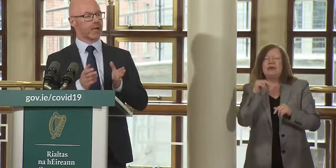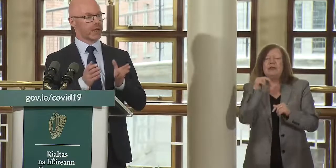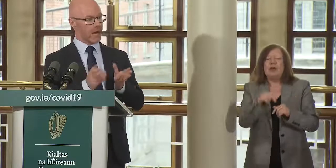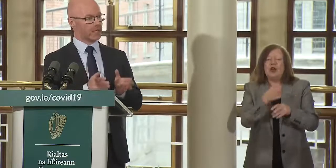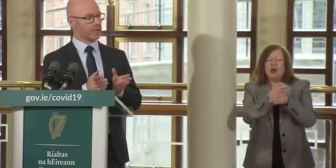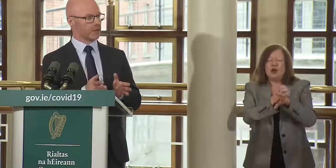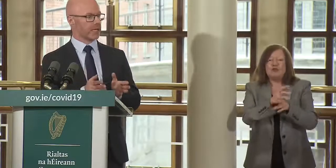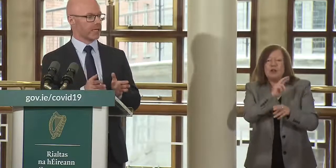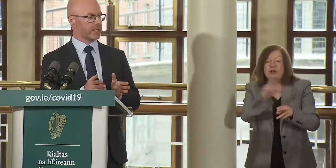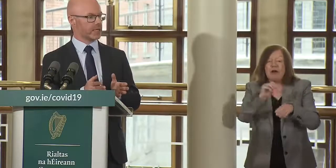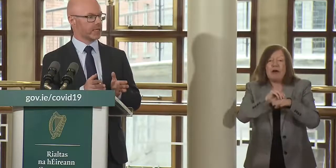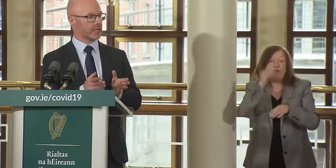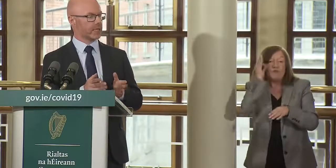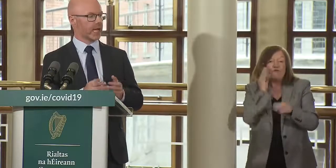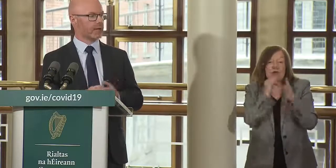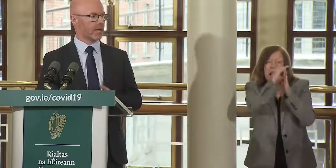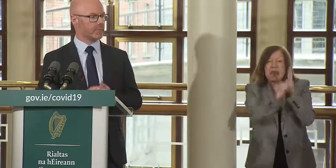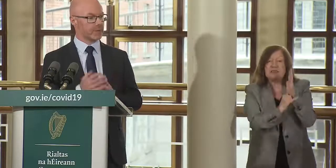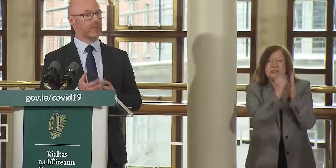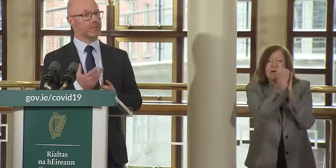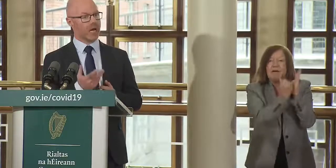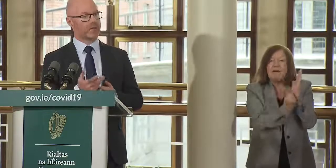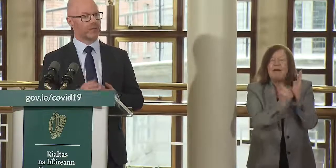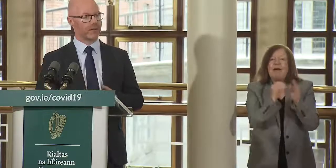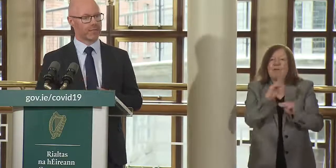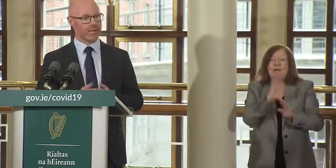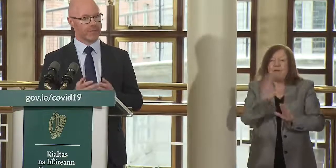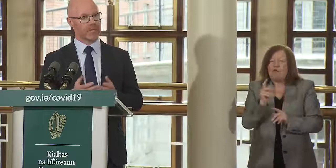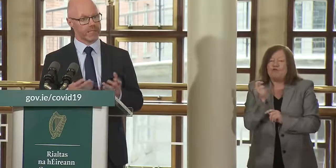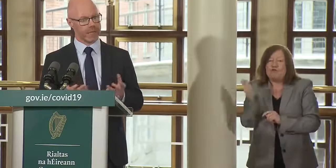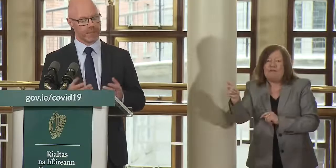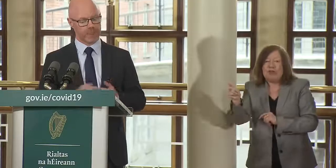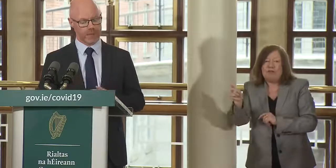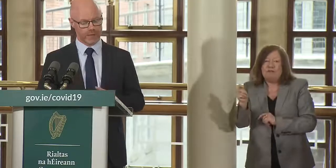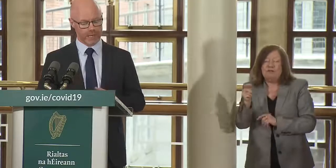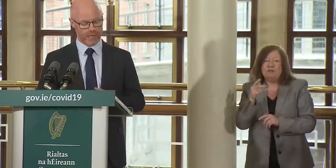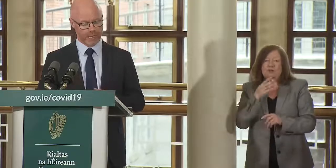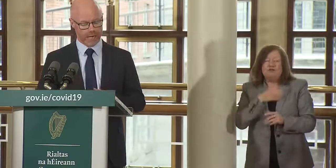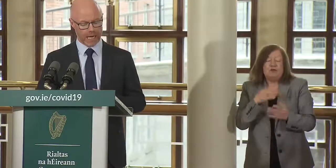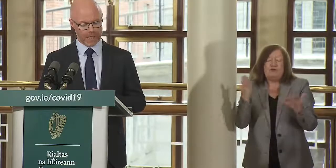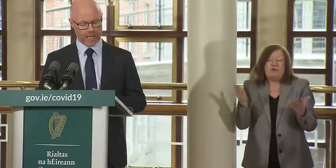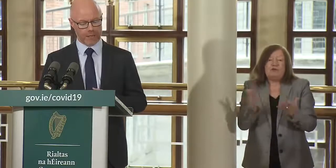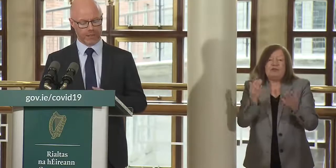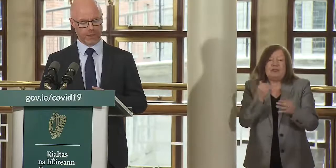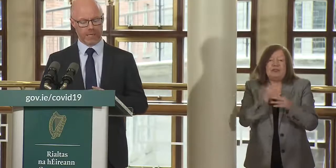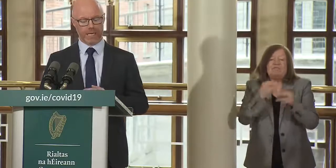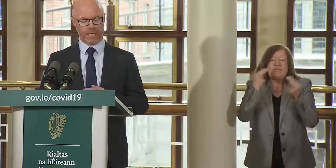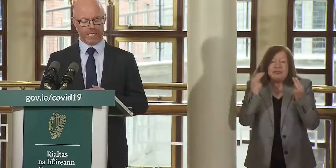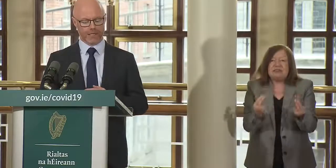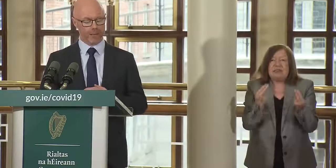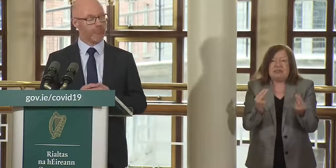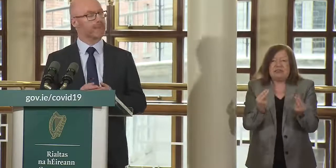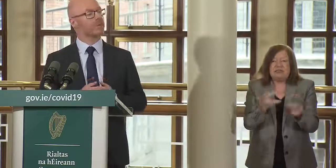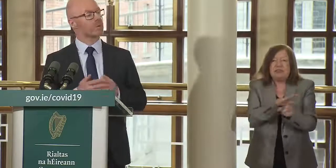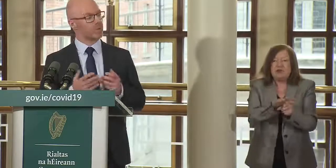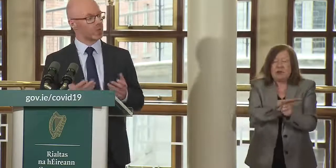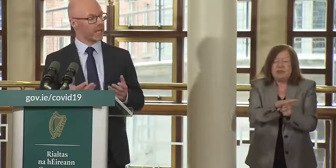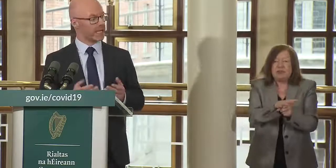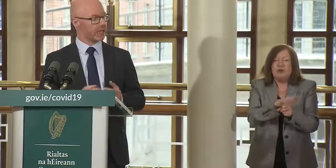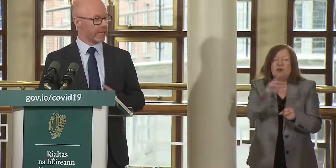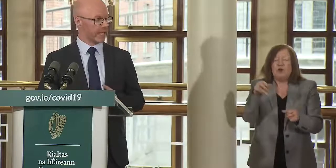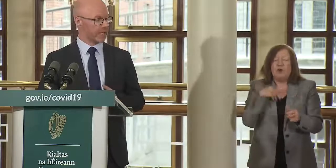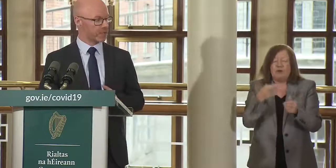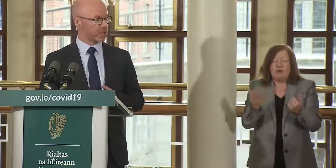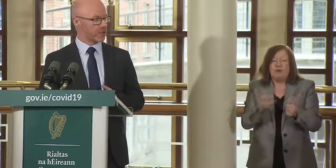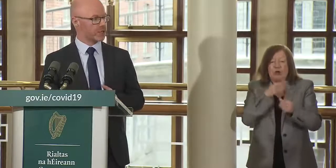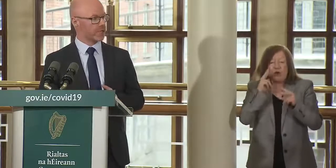countries that are not on the green list that people do not travel to them except obviously in essential cases we're